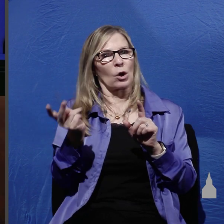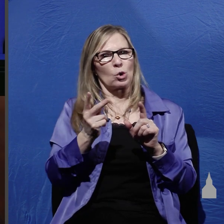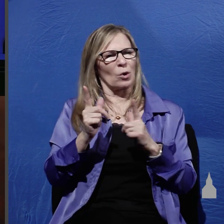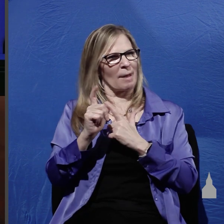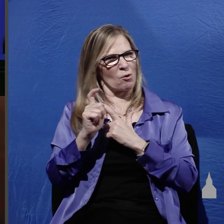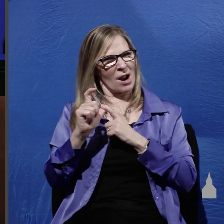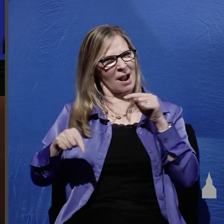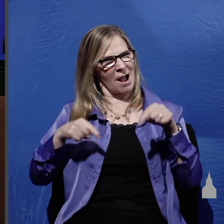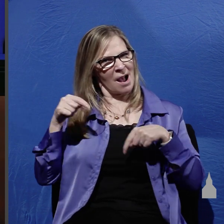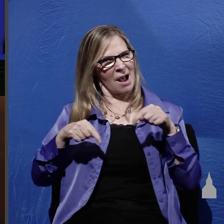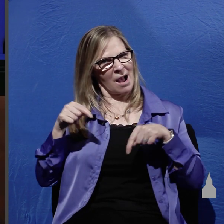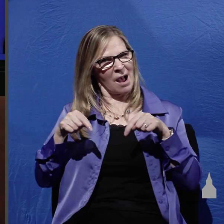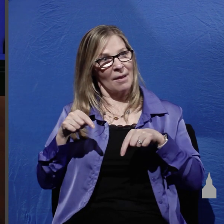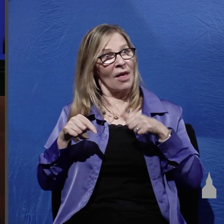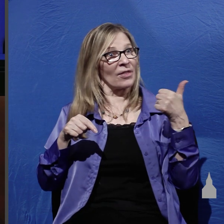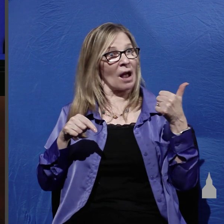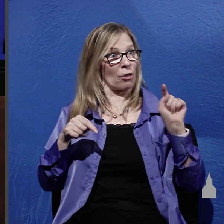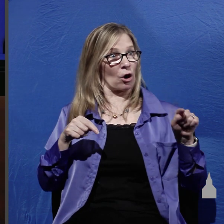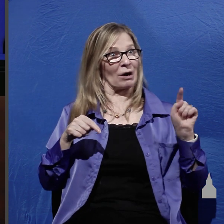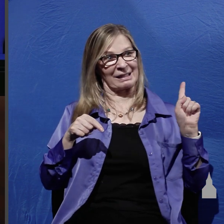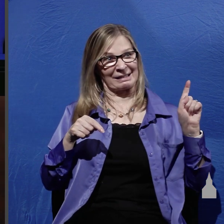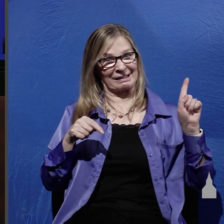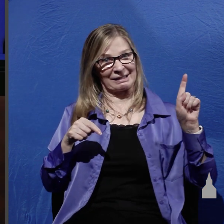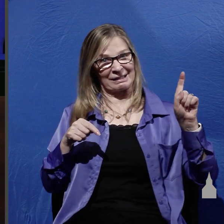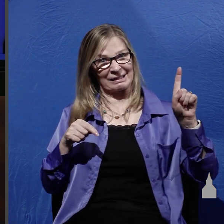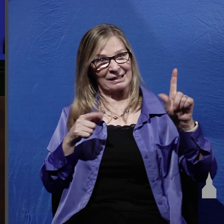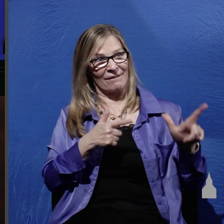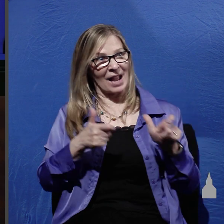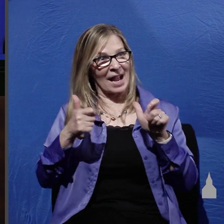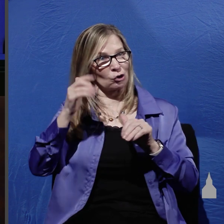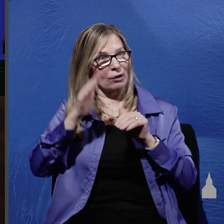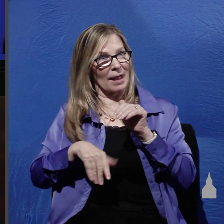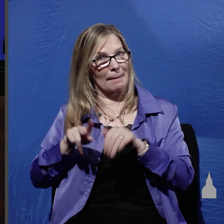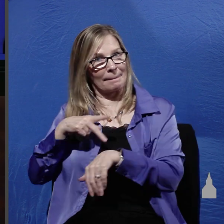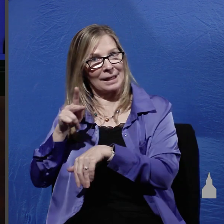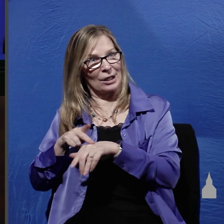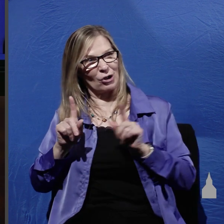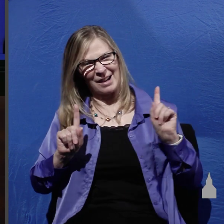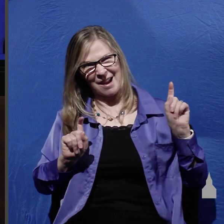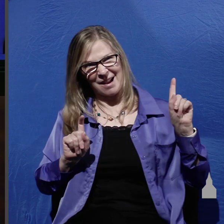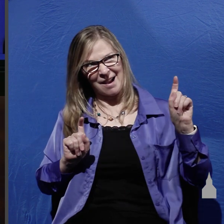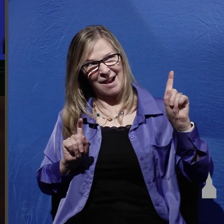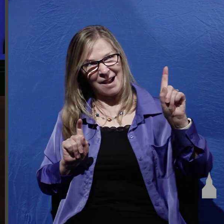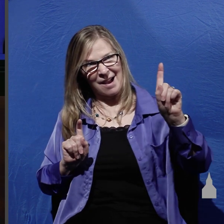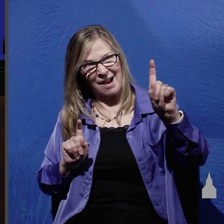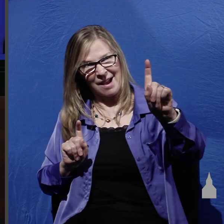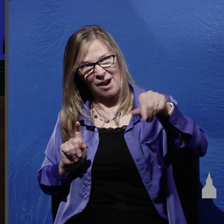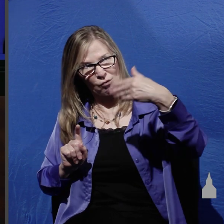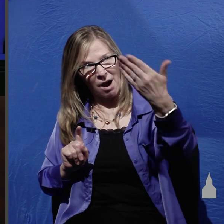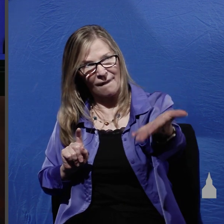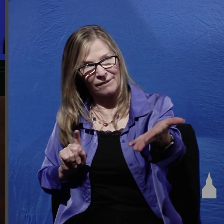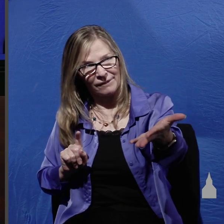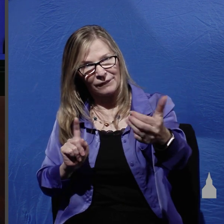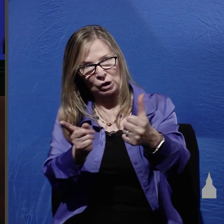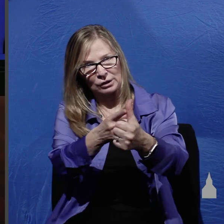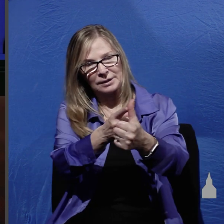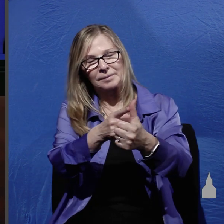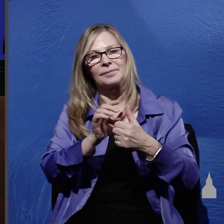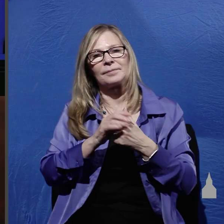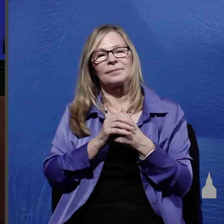together and the other disciple ran ahead faster than Peter and came to the tomb first now I'm always interested in verses in the